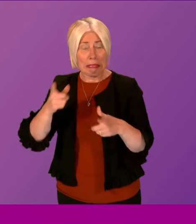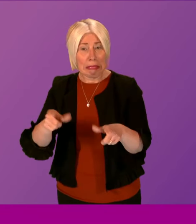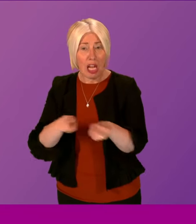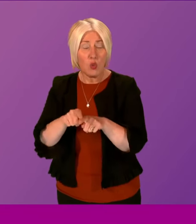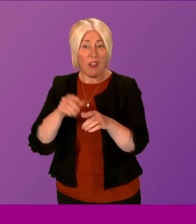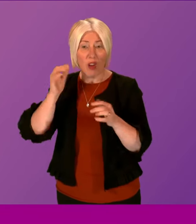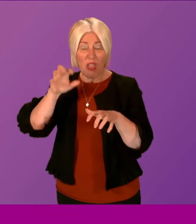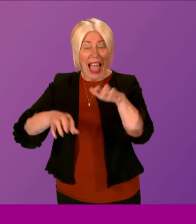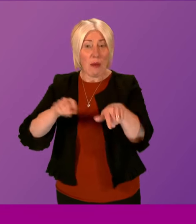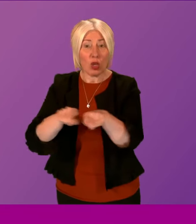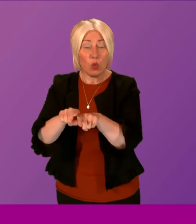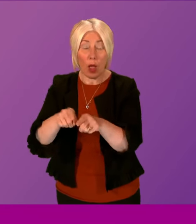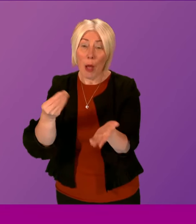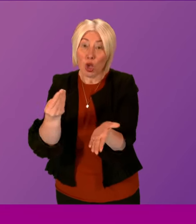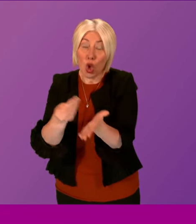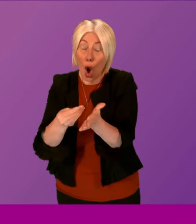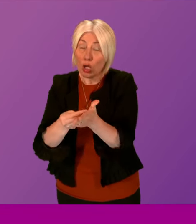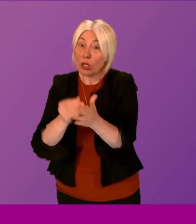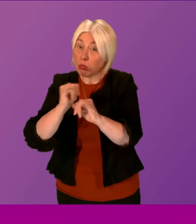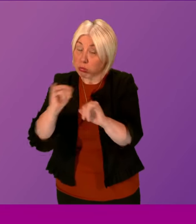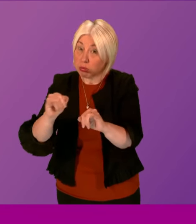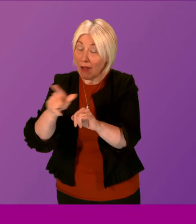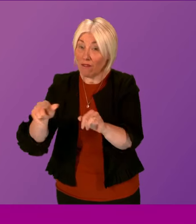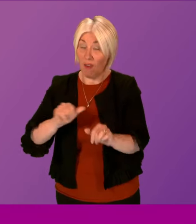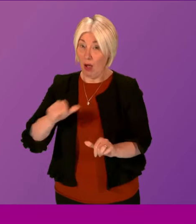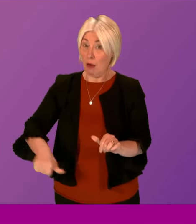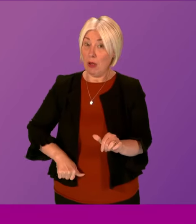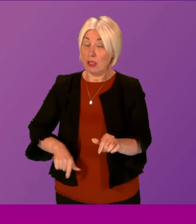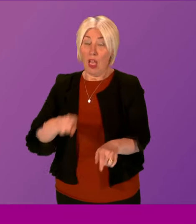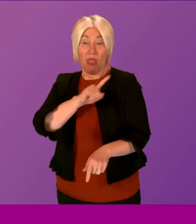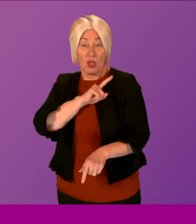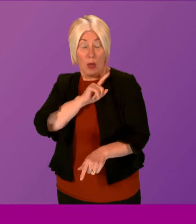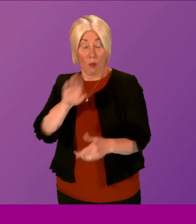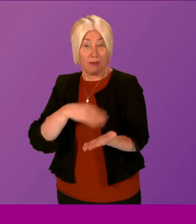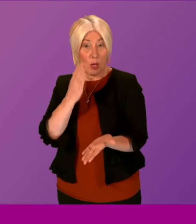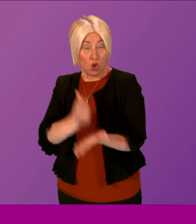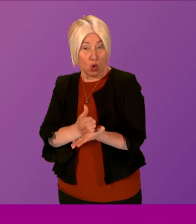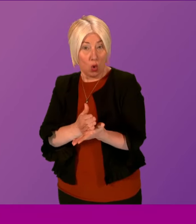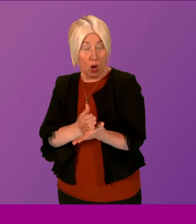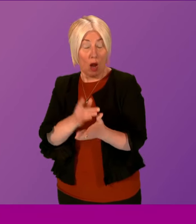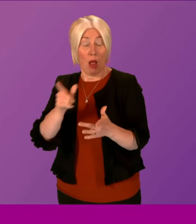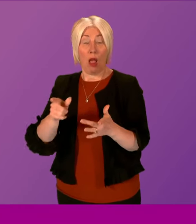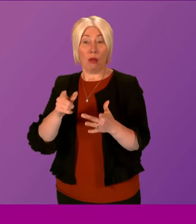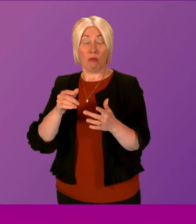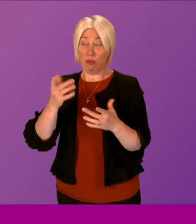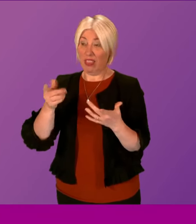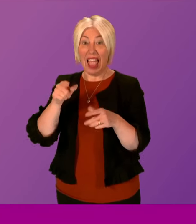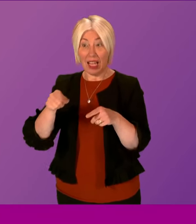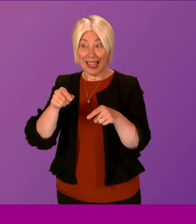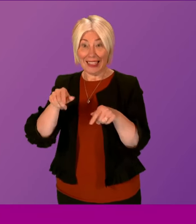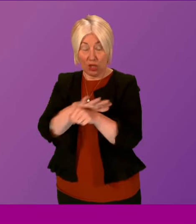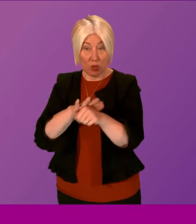also cause significant financial hardship. That's why we'll do what we can to make sure that we tackle livestock worrying wherever it's happening in Scotland.